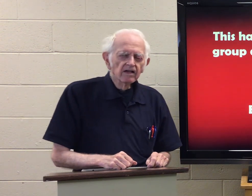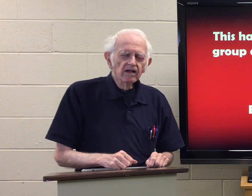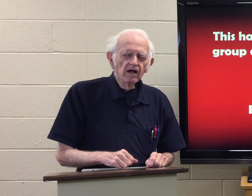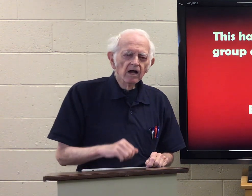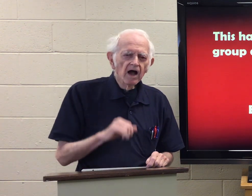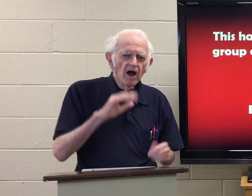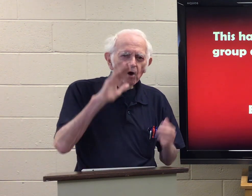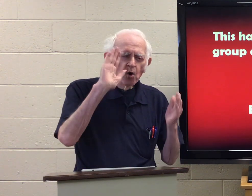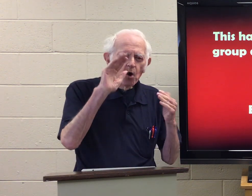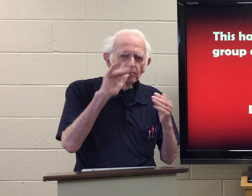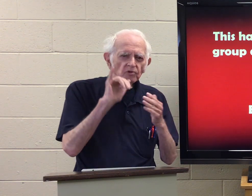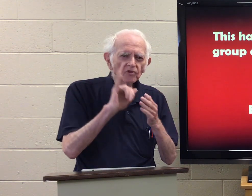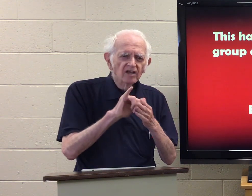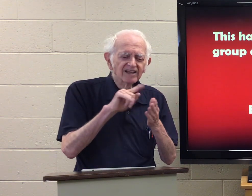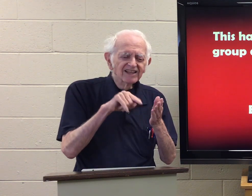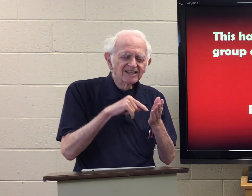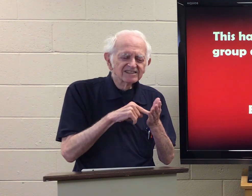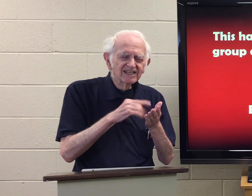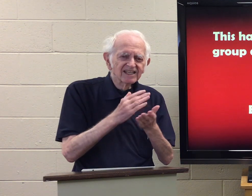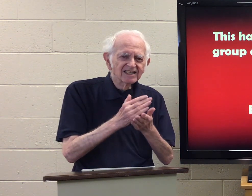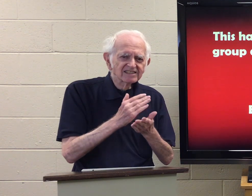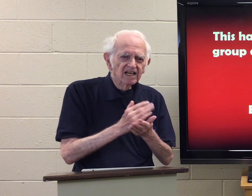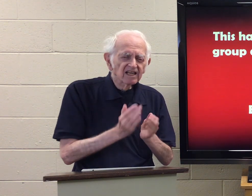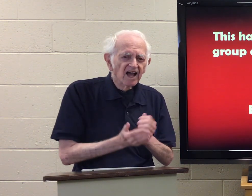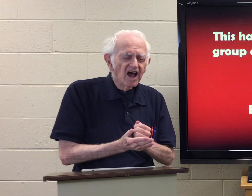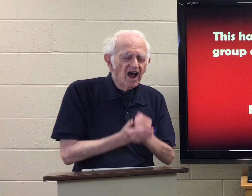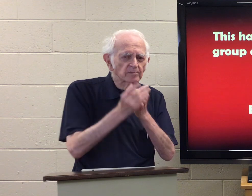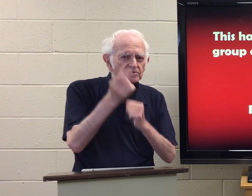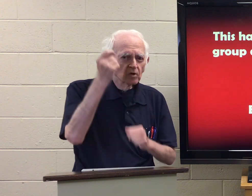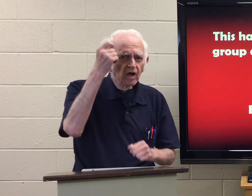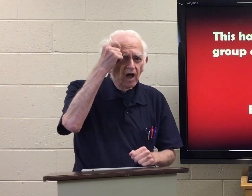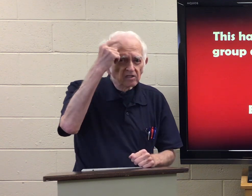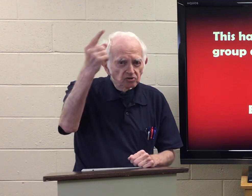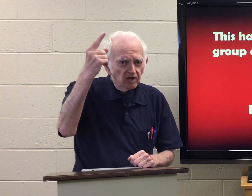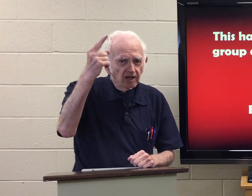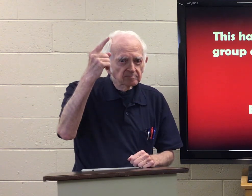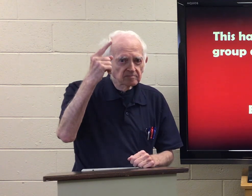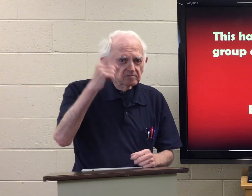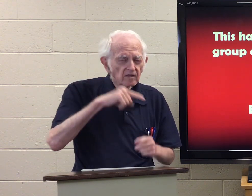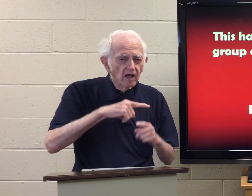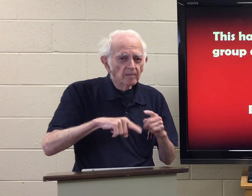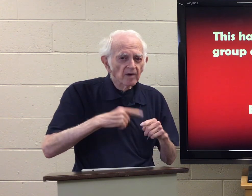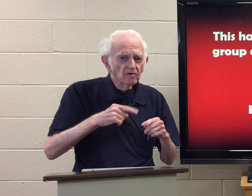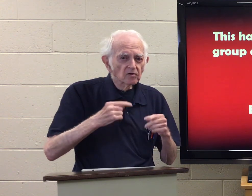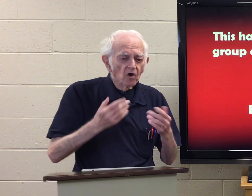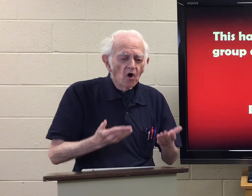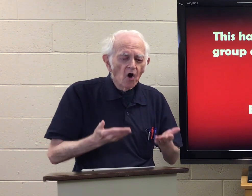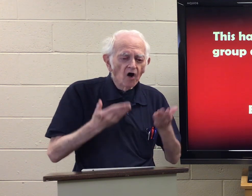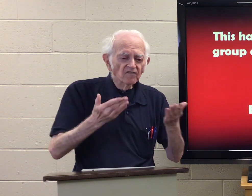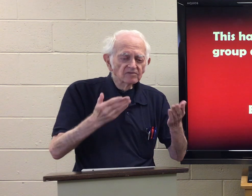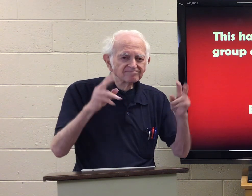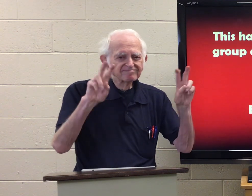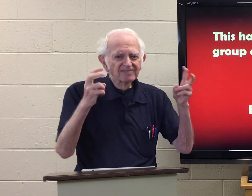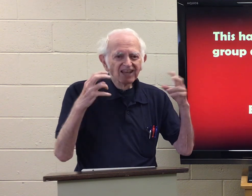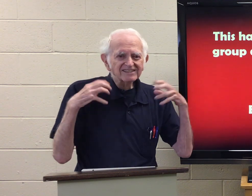Amen. I hope that this lesson helps you to understand about offering